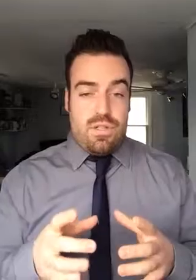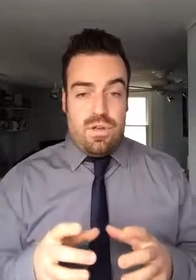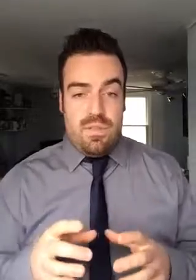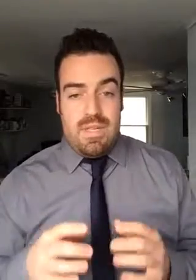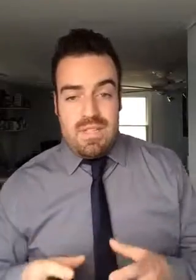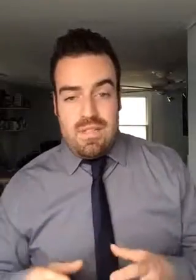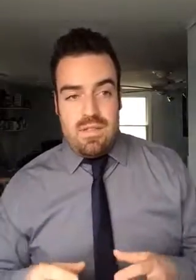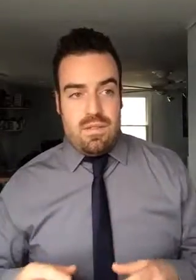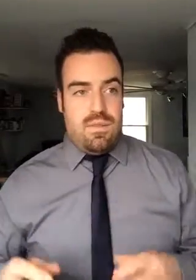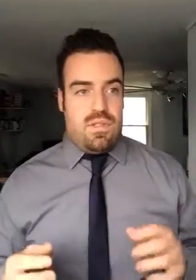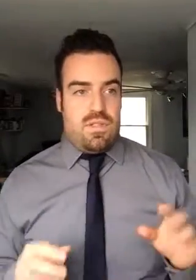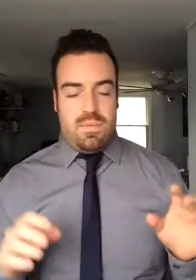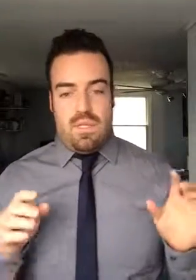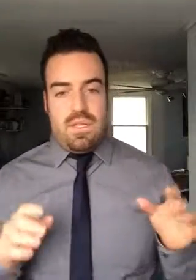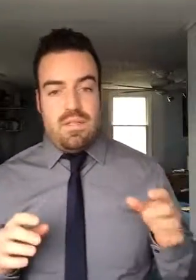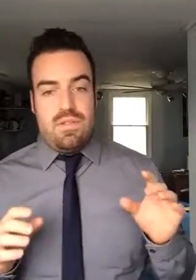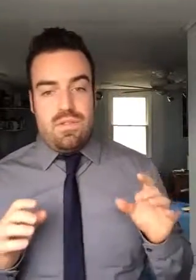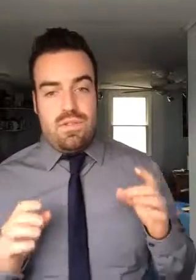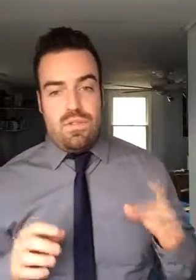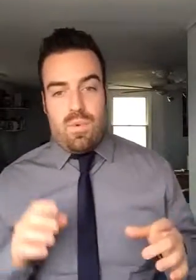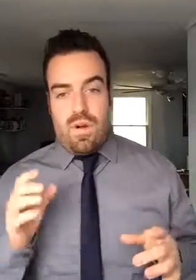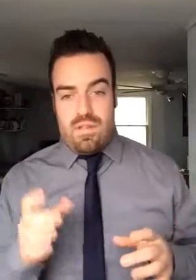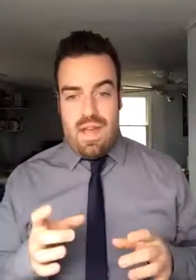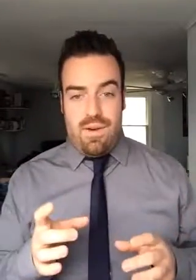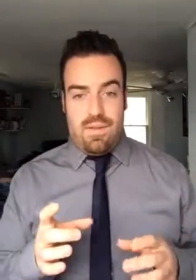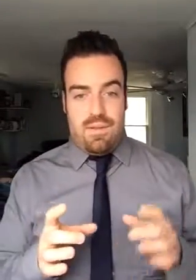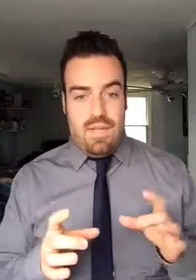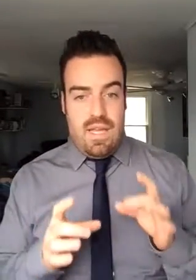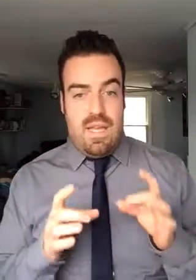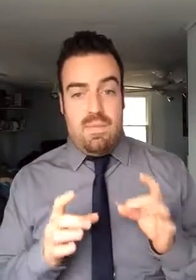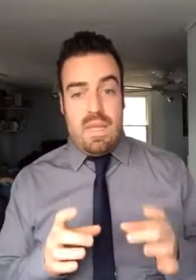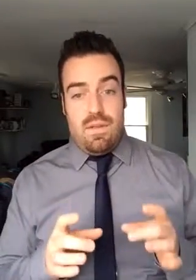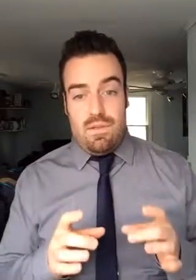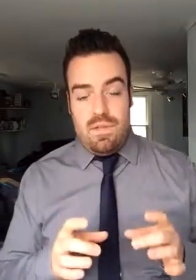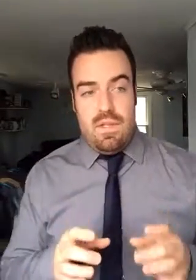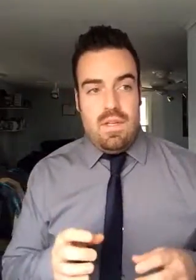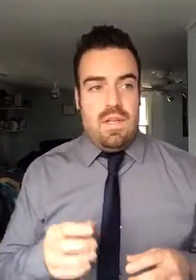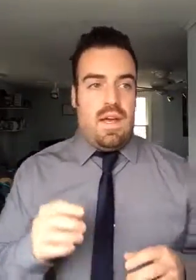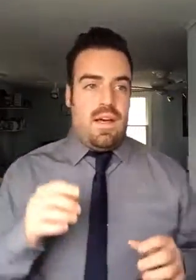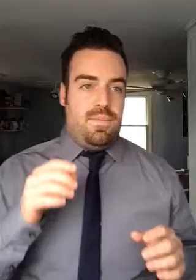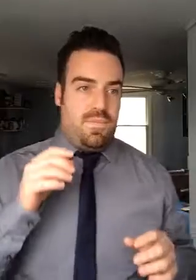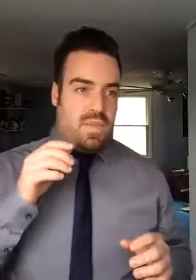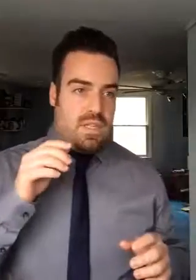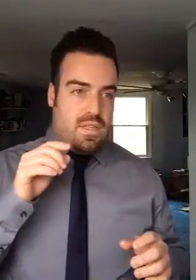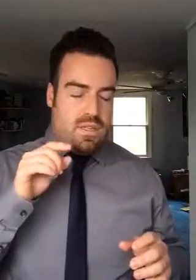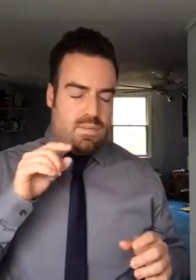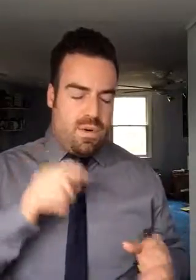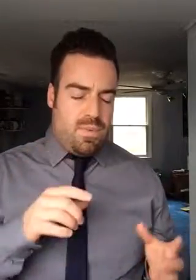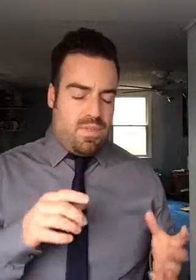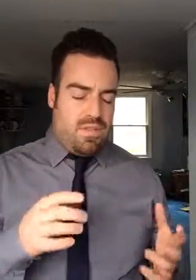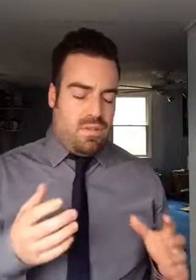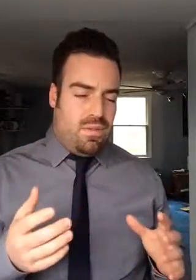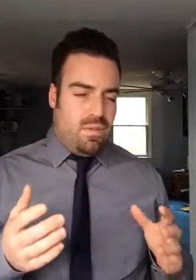called the meniscus, which is split into two parts, lateral and medial. The purpose is to